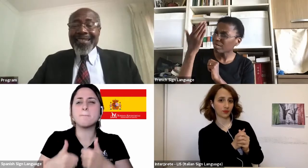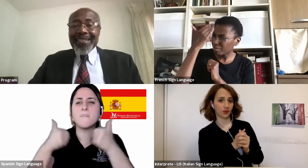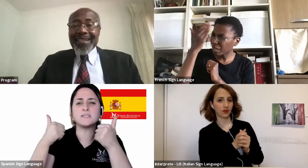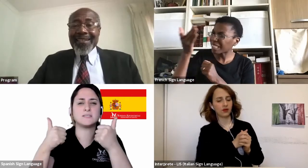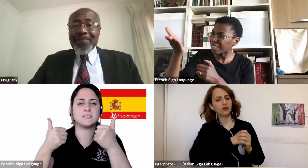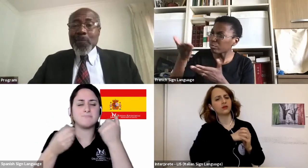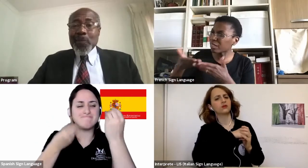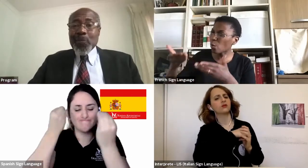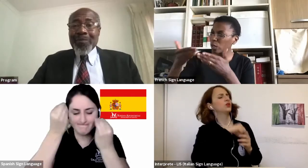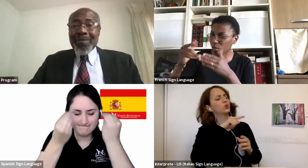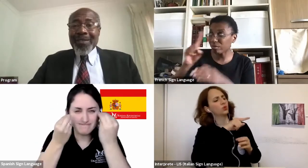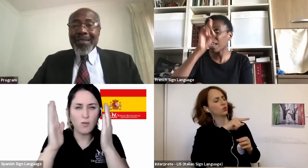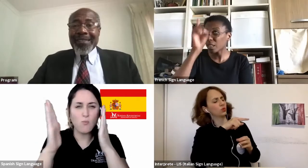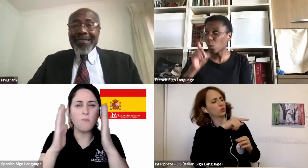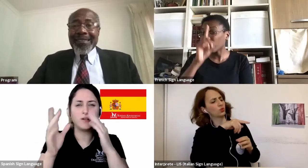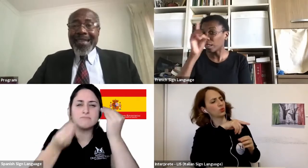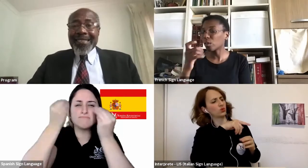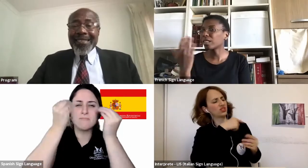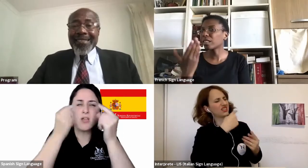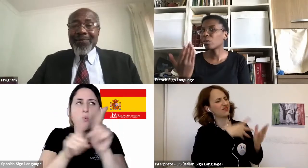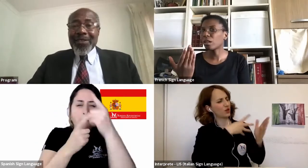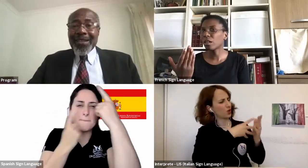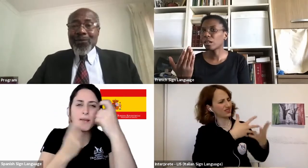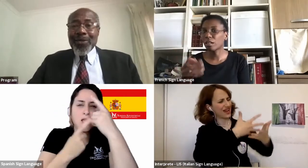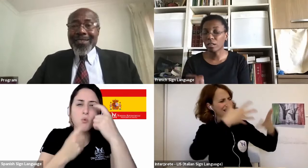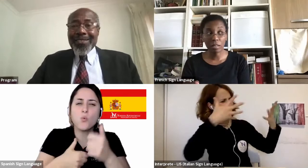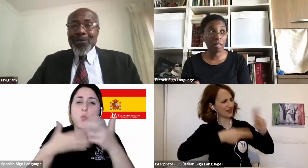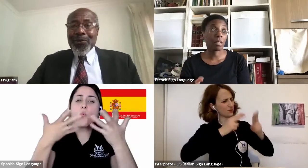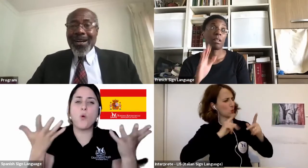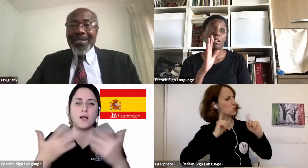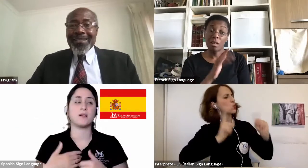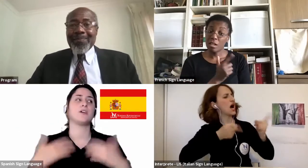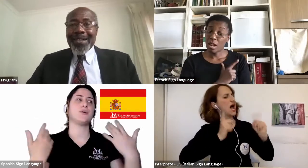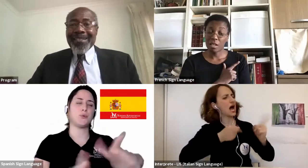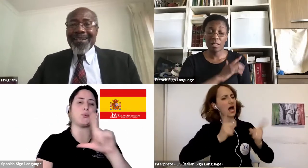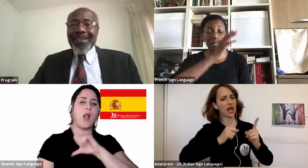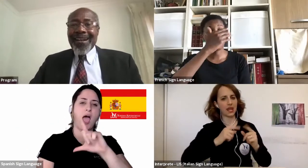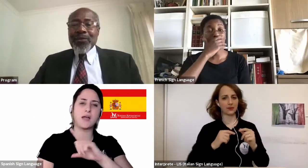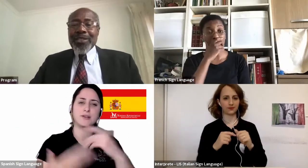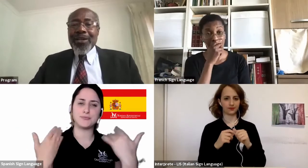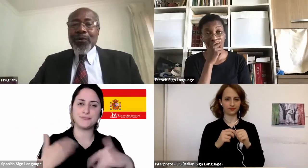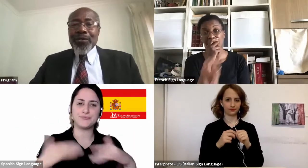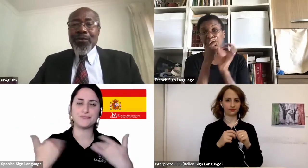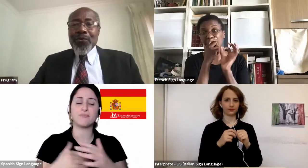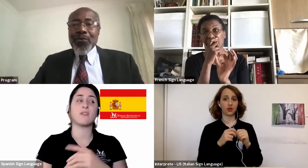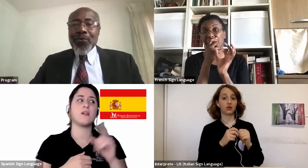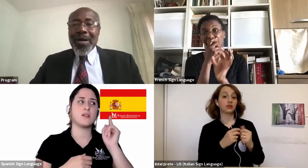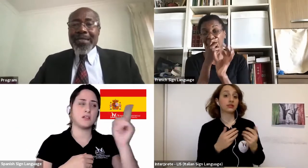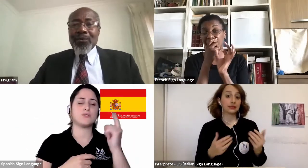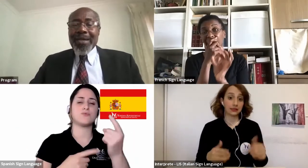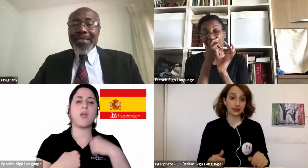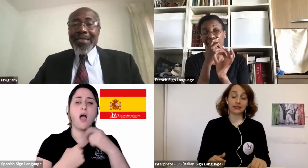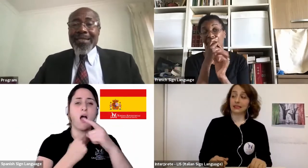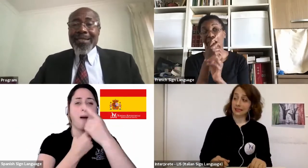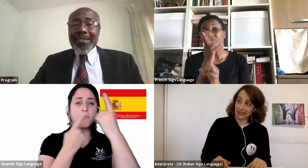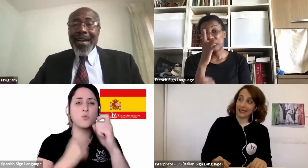that's a difficult question to ask, but I'll share with you what